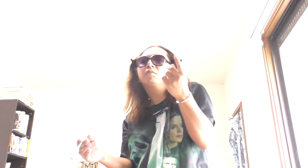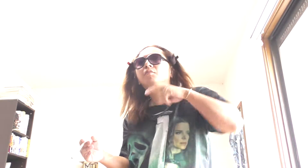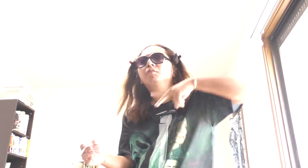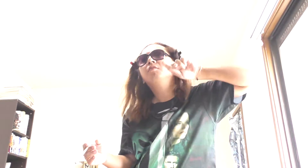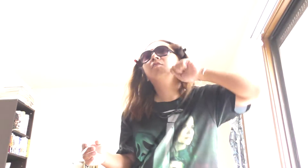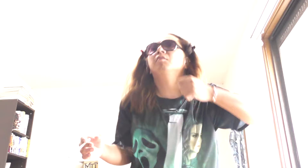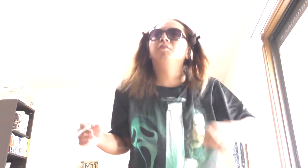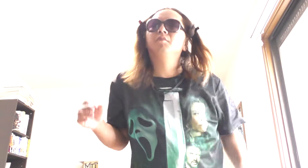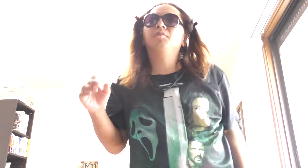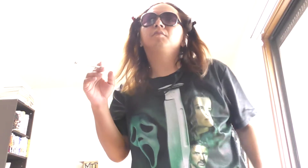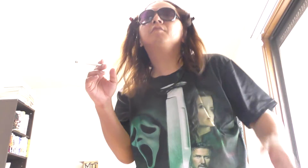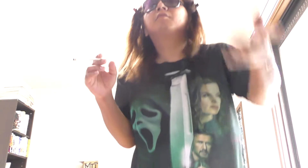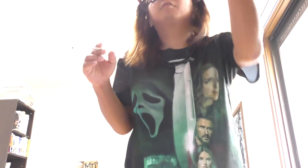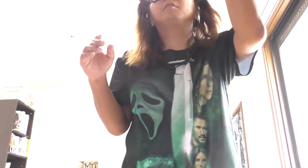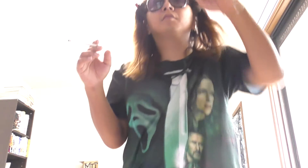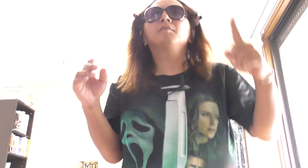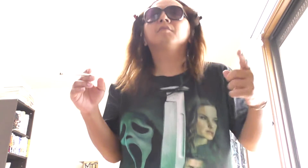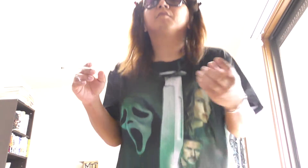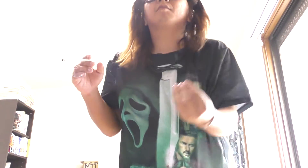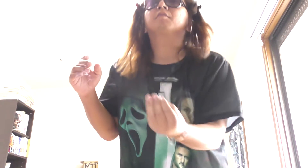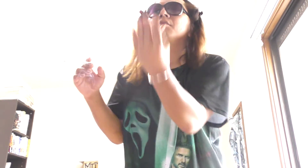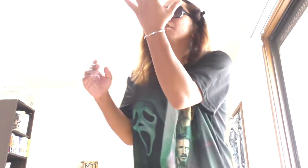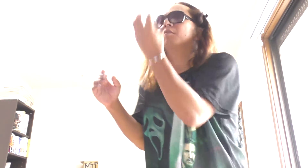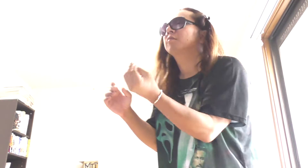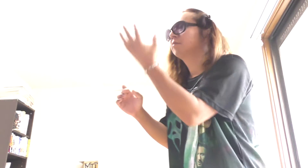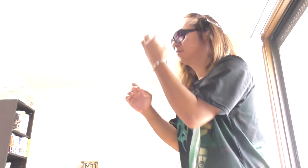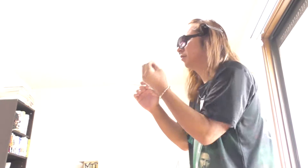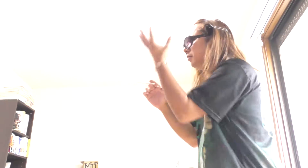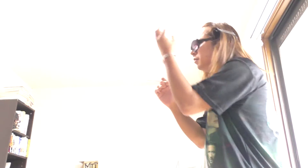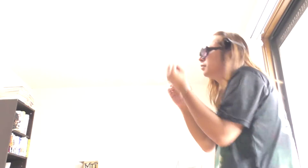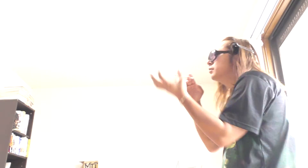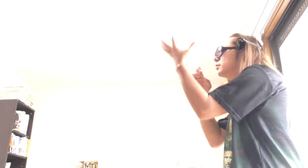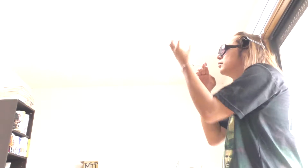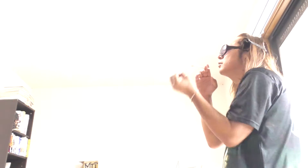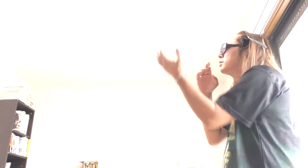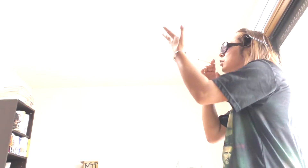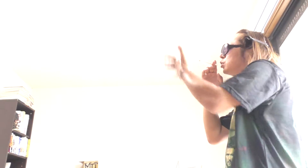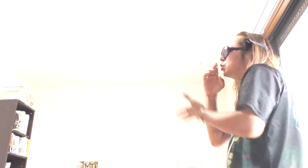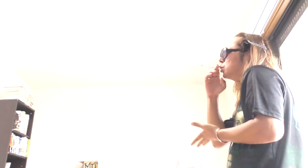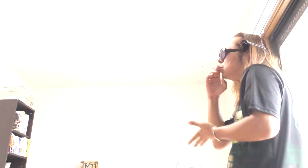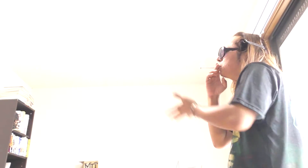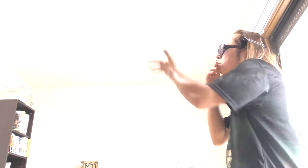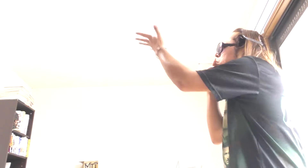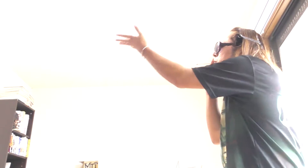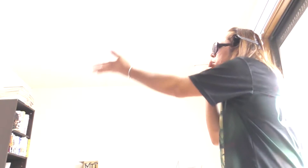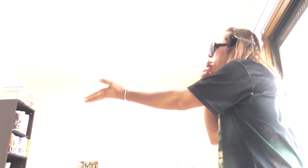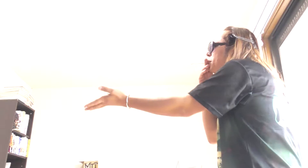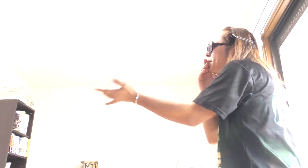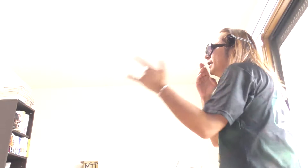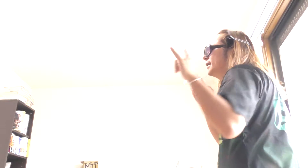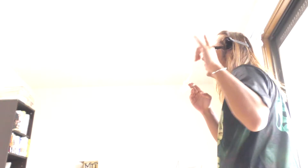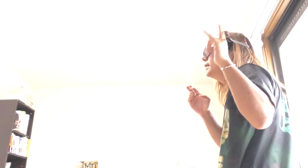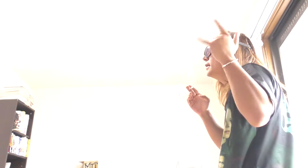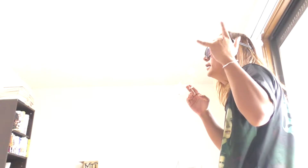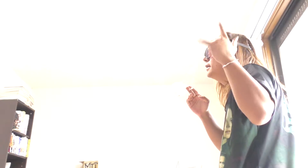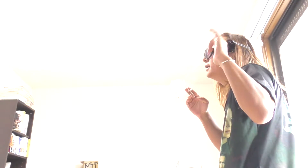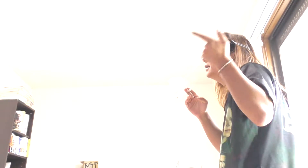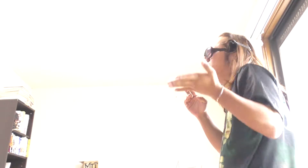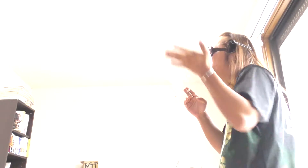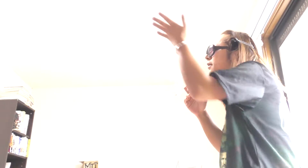me. Merry Christmas, I wrapped it up and said it, with a note saying, I love you,